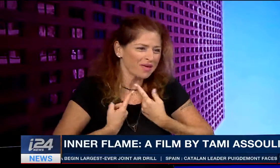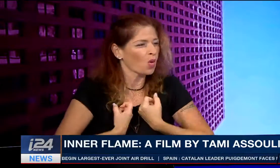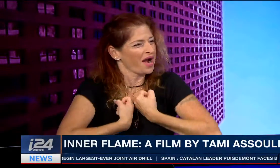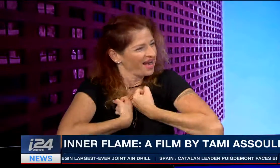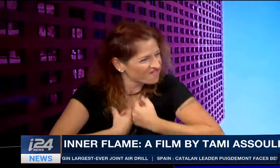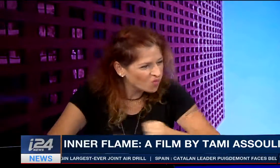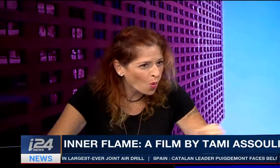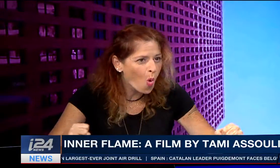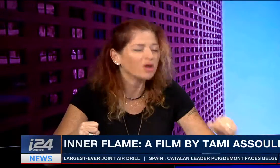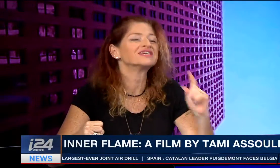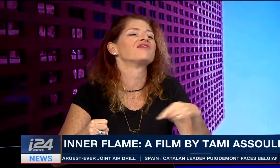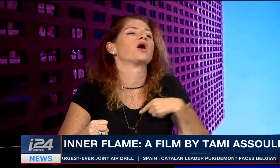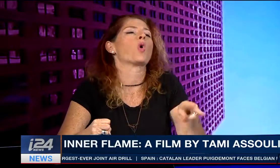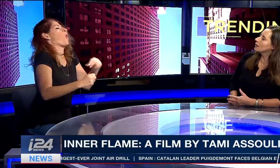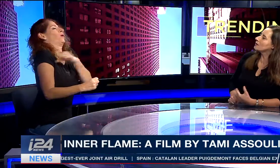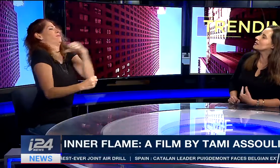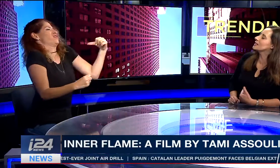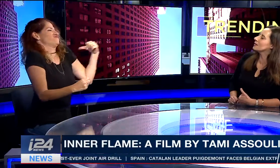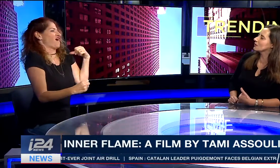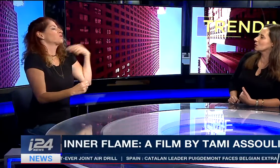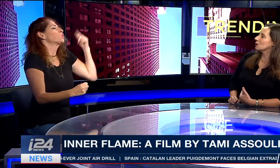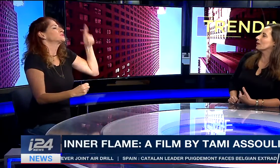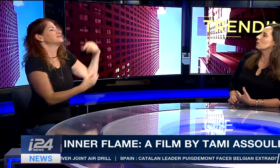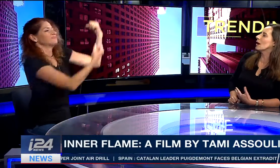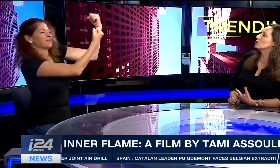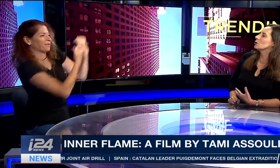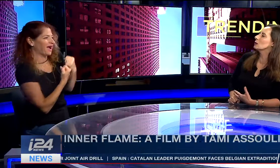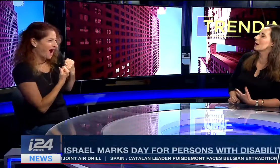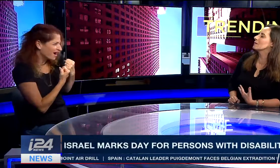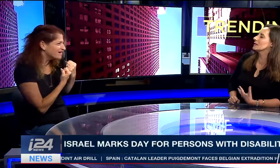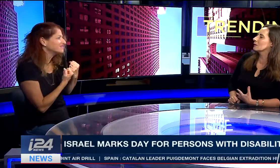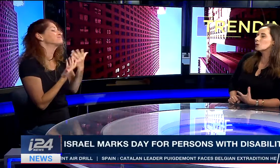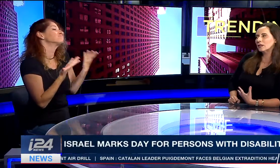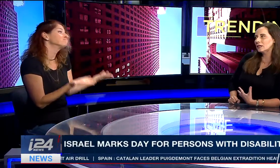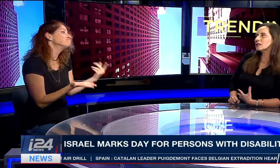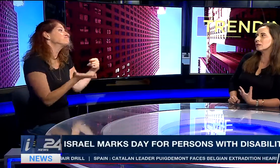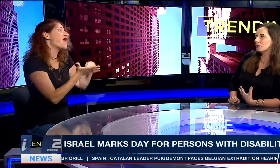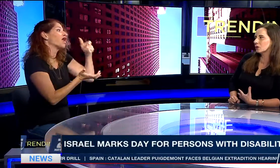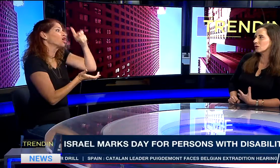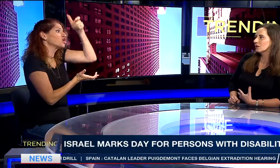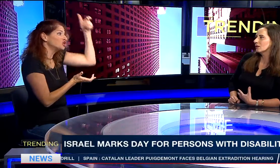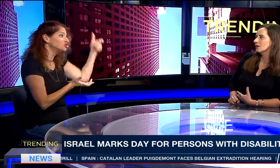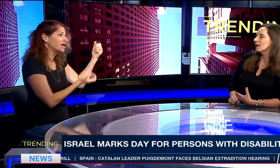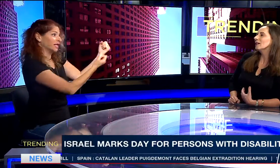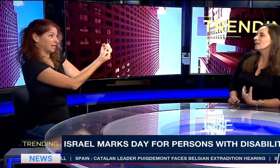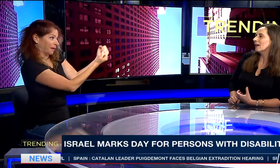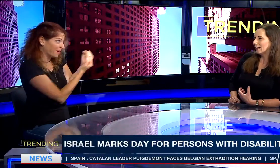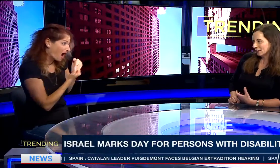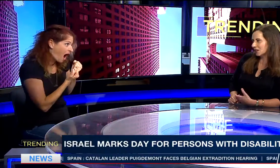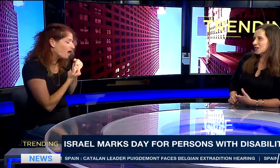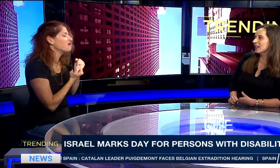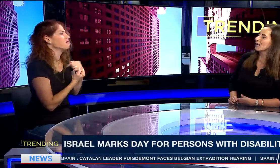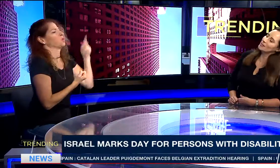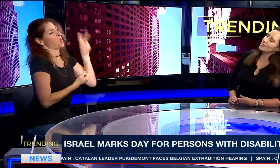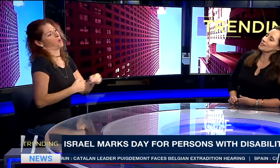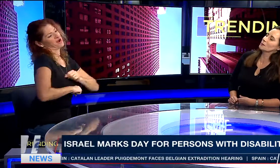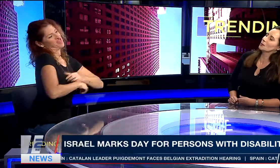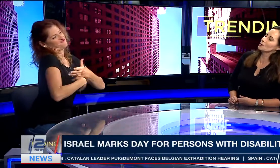save us. We ourselves can do it, but we have to do it by ourselves. We need the support. And Geshe gave me that support.